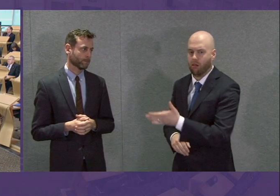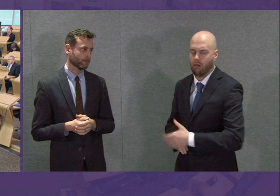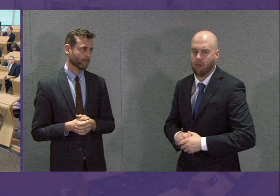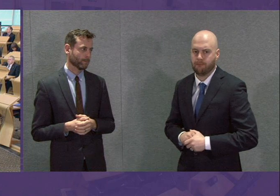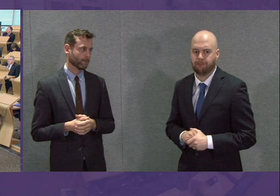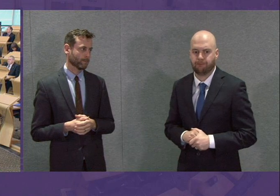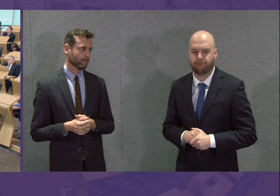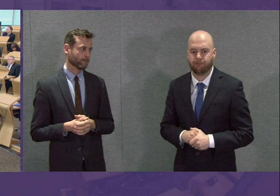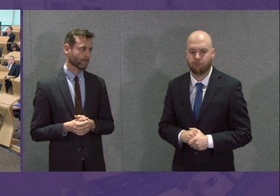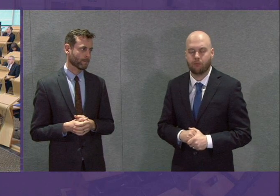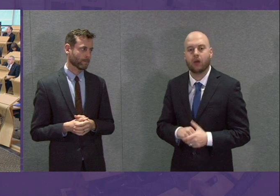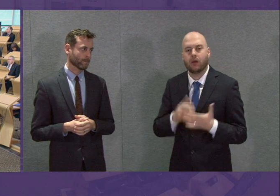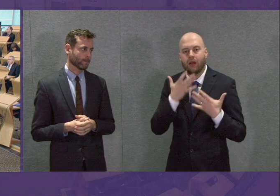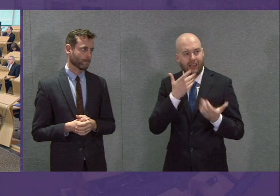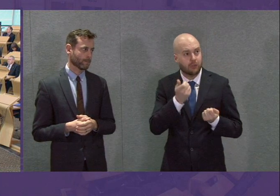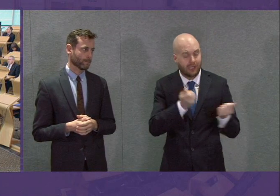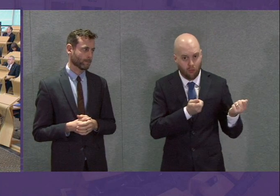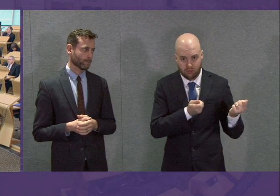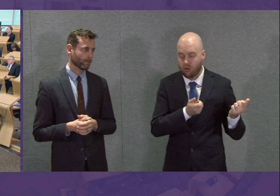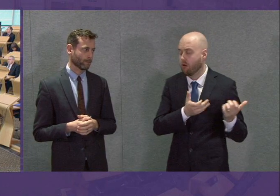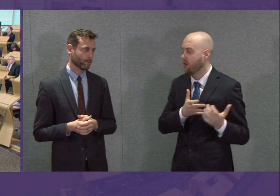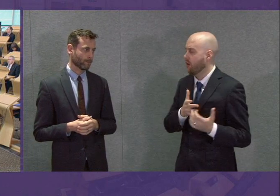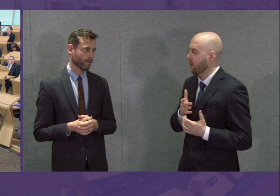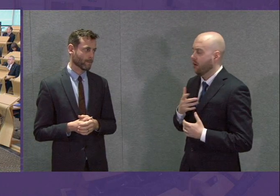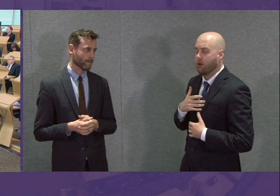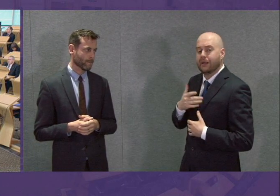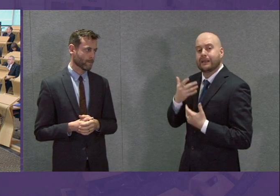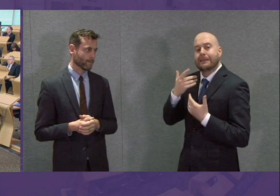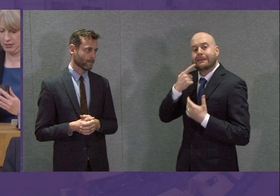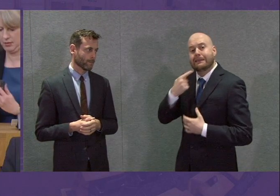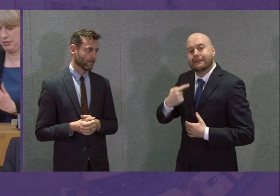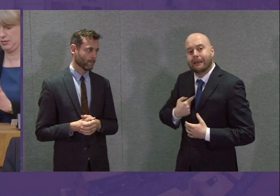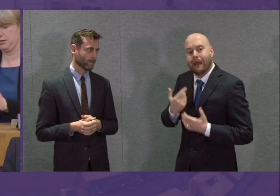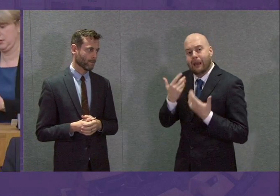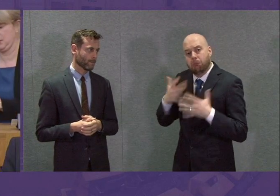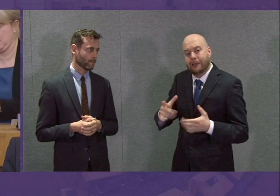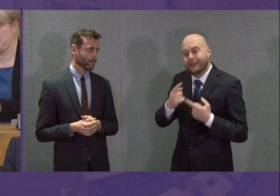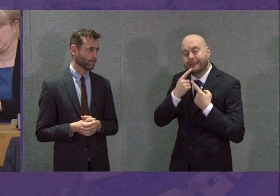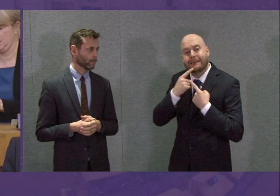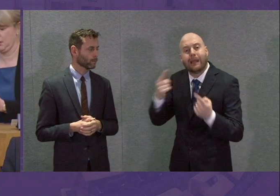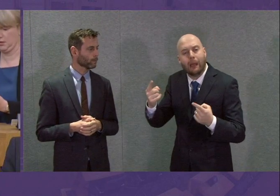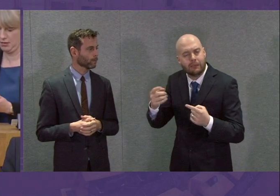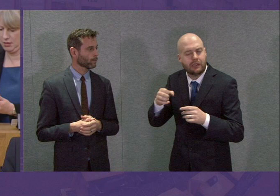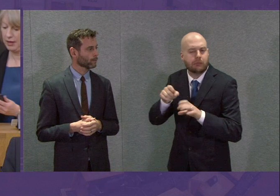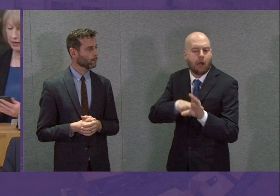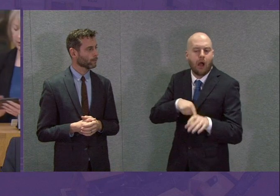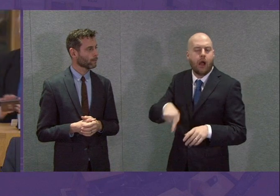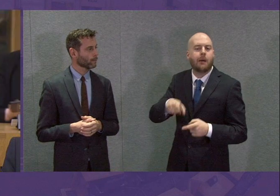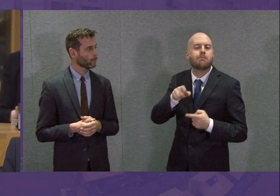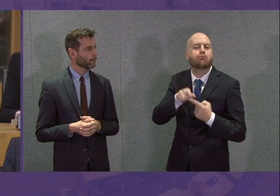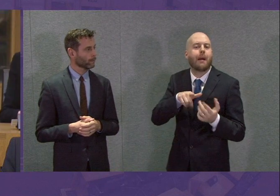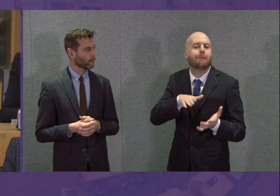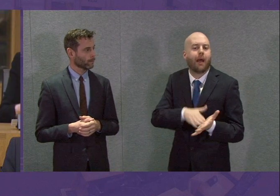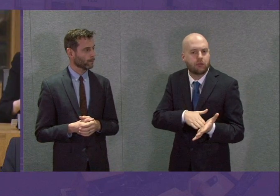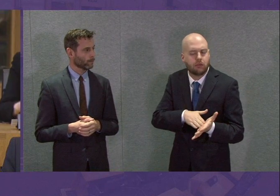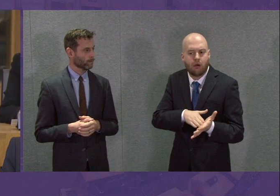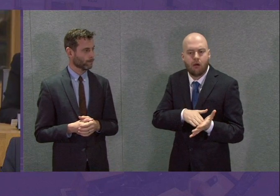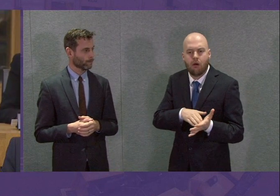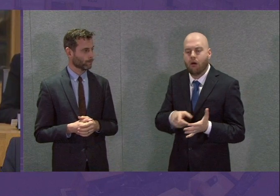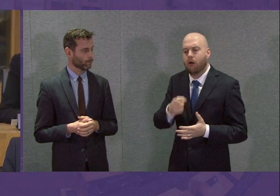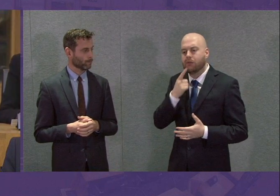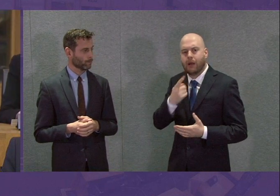Can I draw the First Minister's attention to the statement made yesterday by the Prime Minister about a reliable test being available